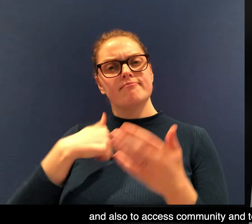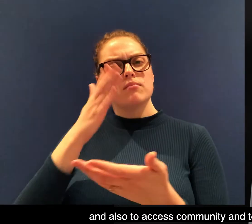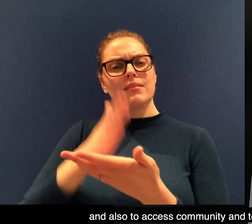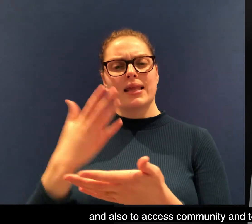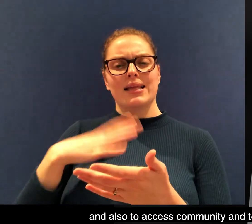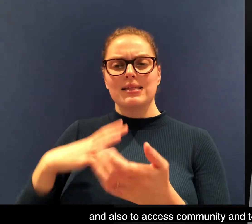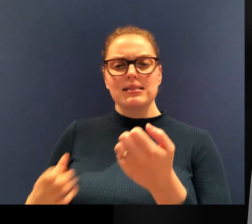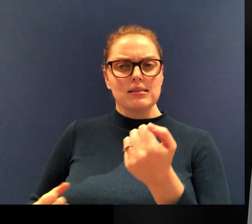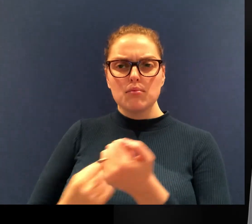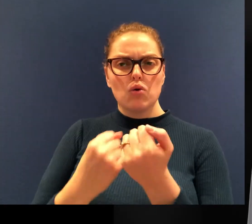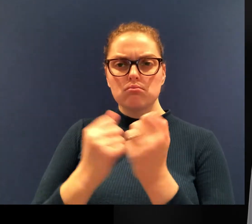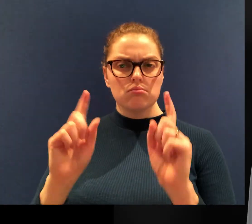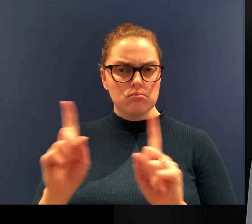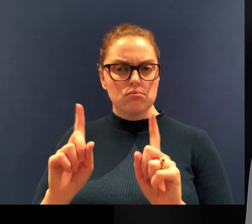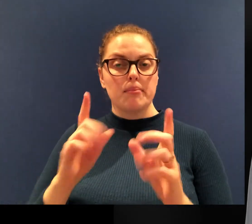an ordinary life.